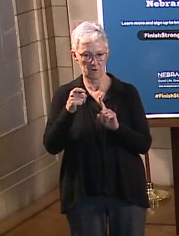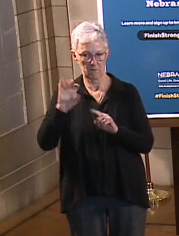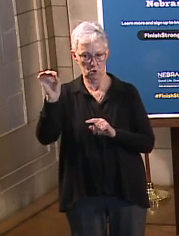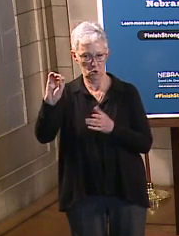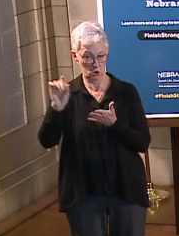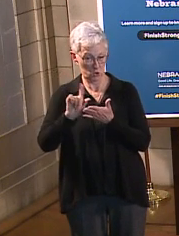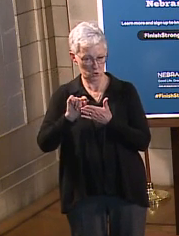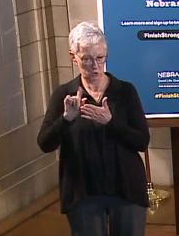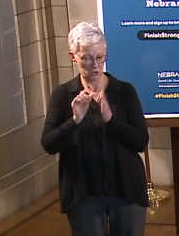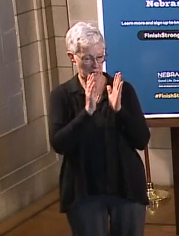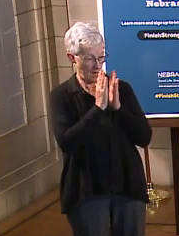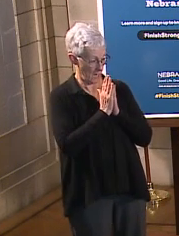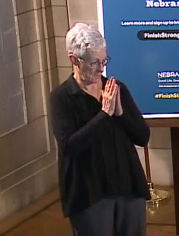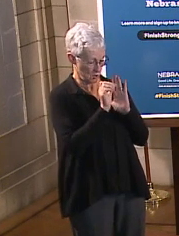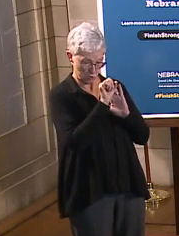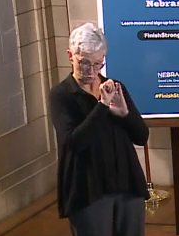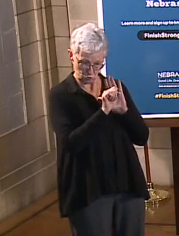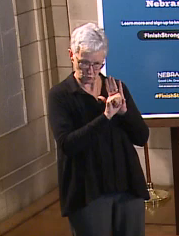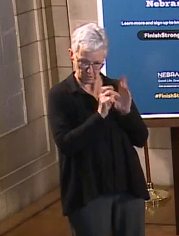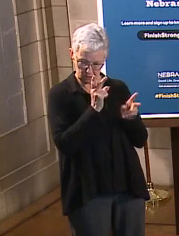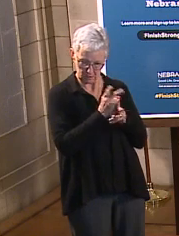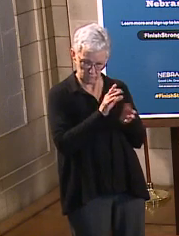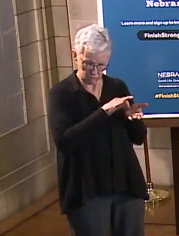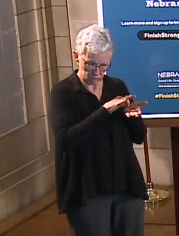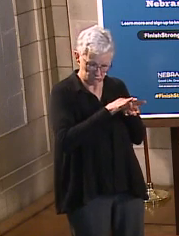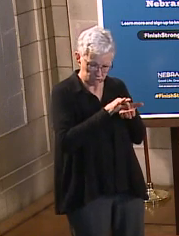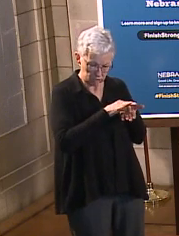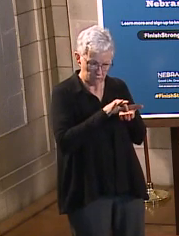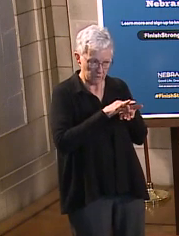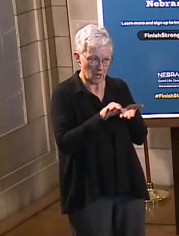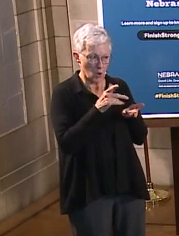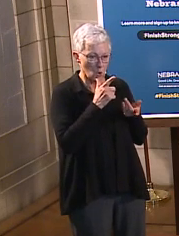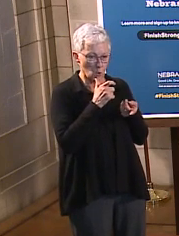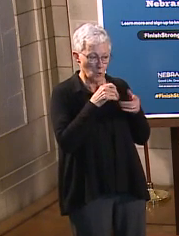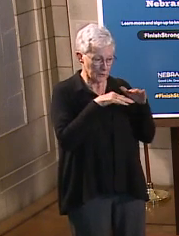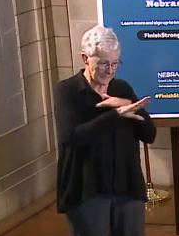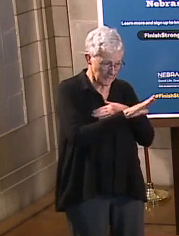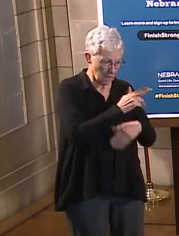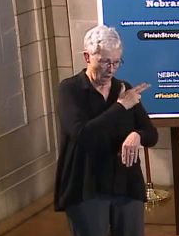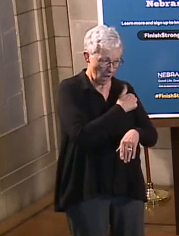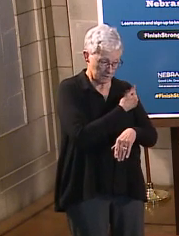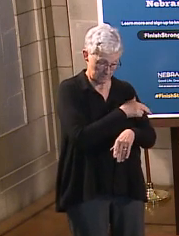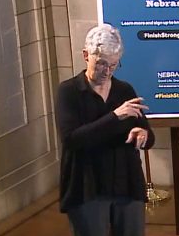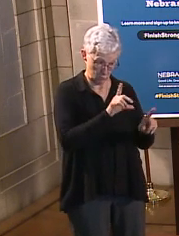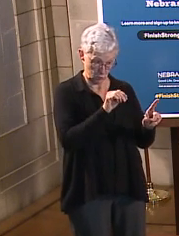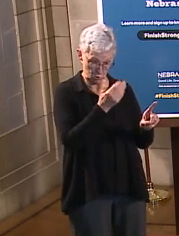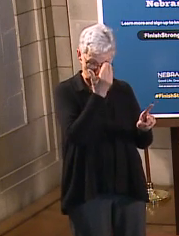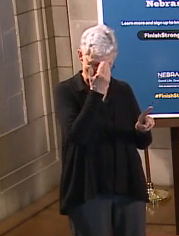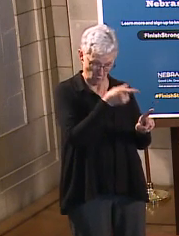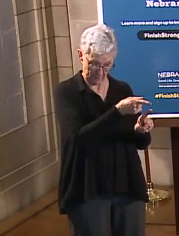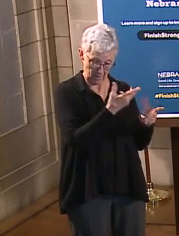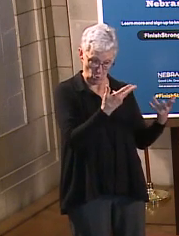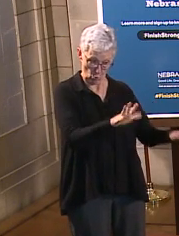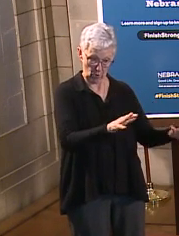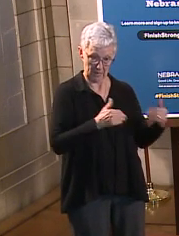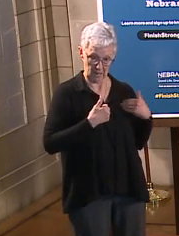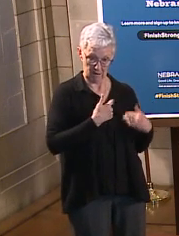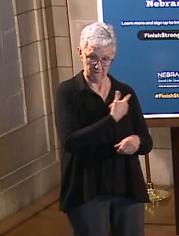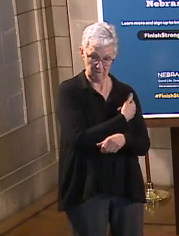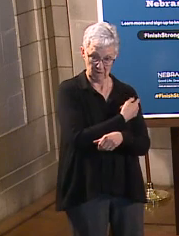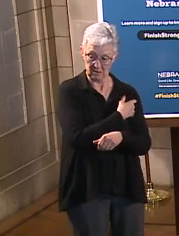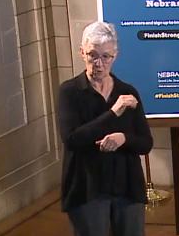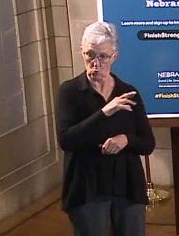is the state tracking of people who are being admitted to the hospital? Have they had a vaccine already? Are we tracking people who have